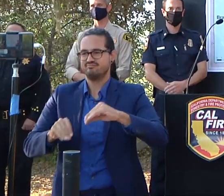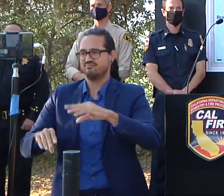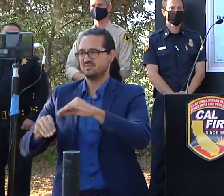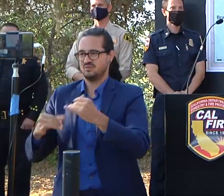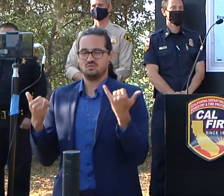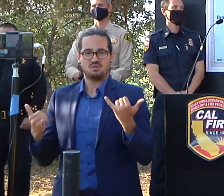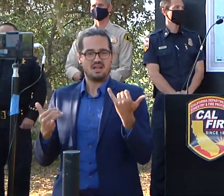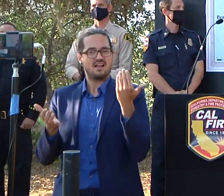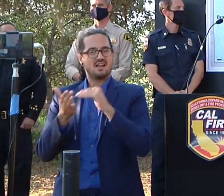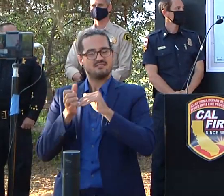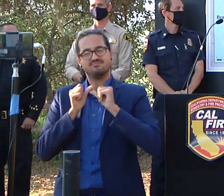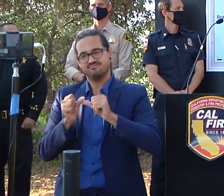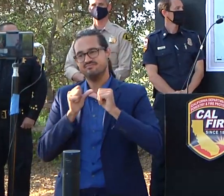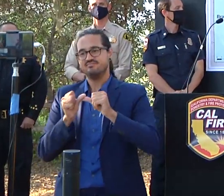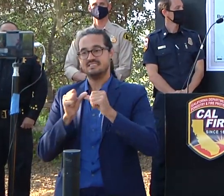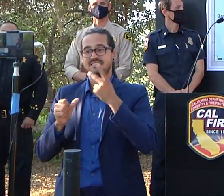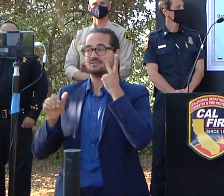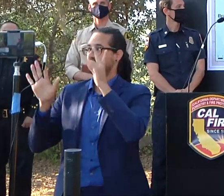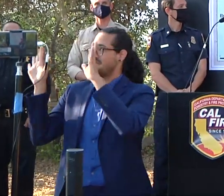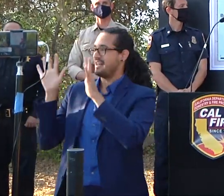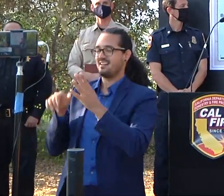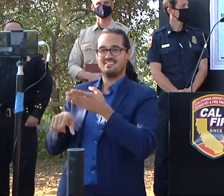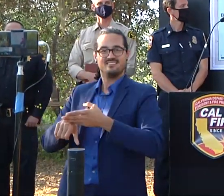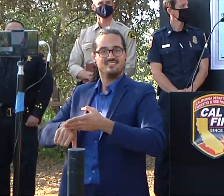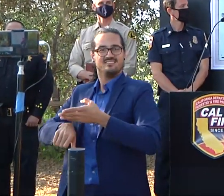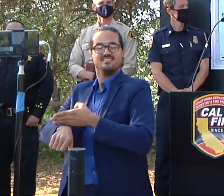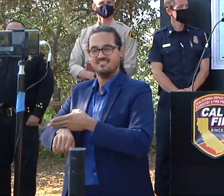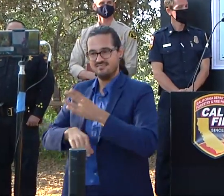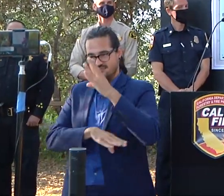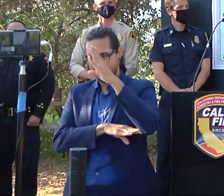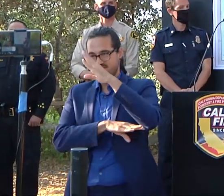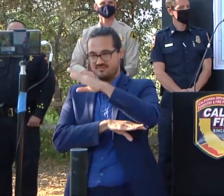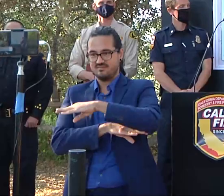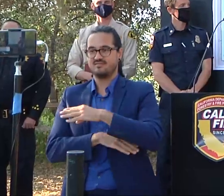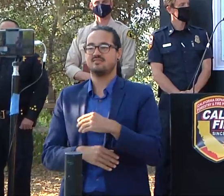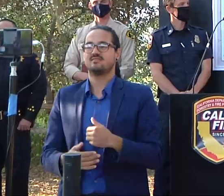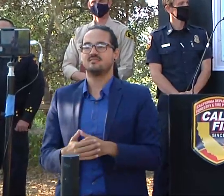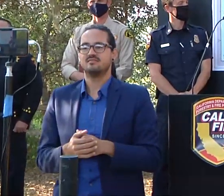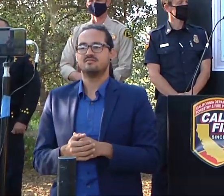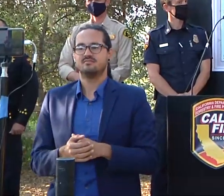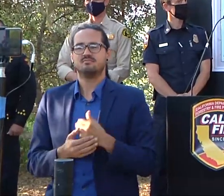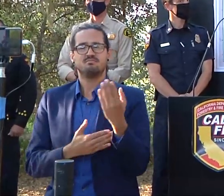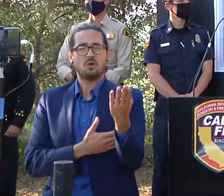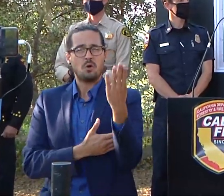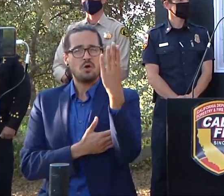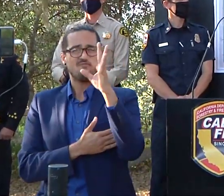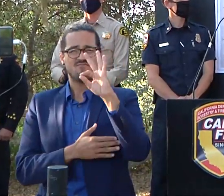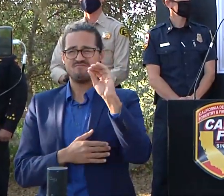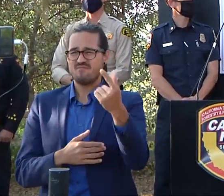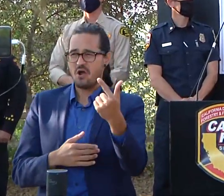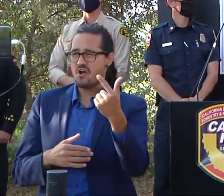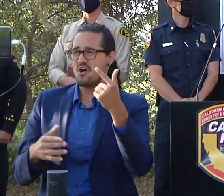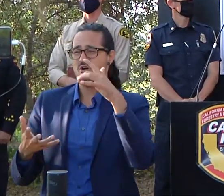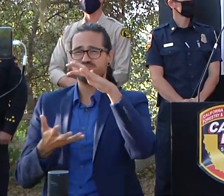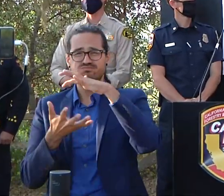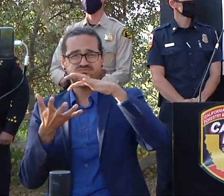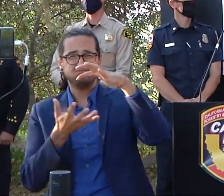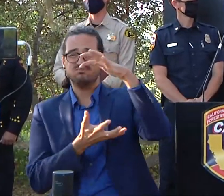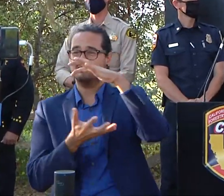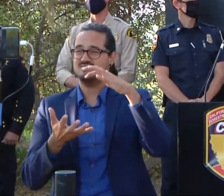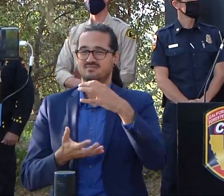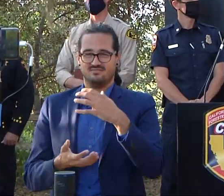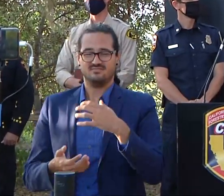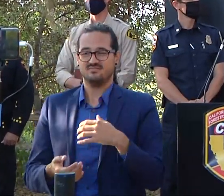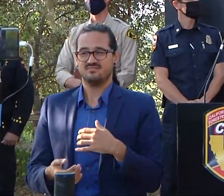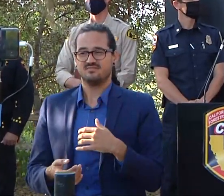the beginning of the change of our weather today most of the morning was covered in a deep marine layer that prevented us from